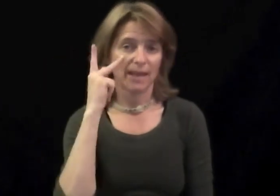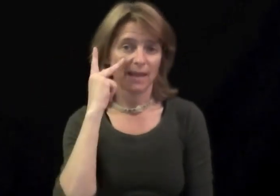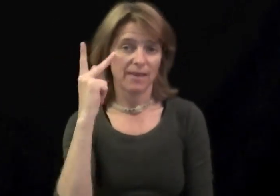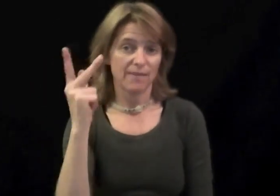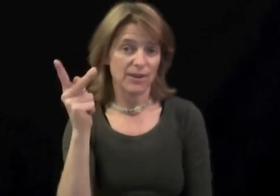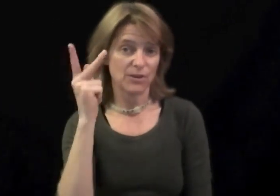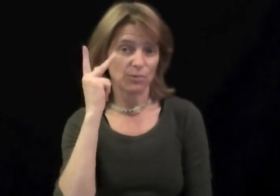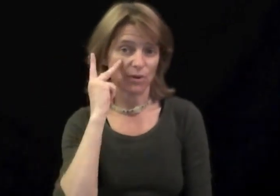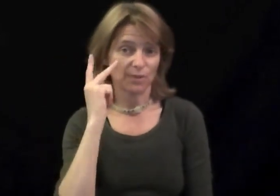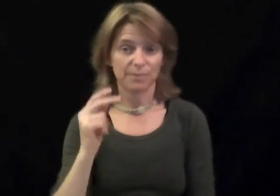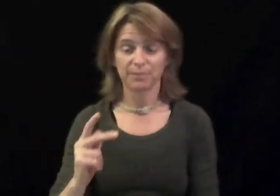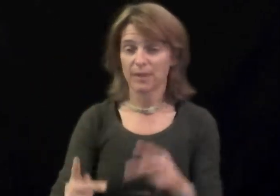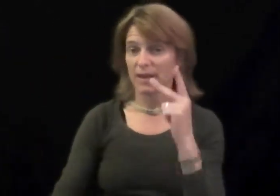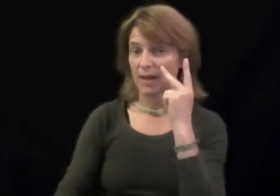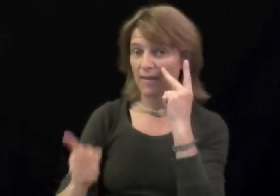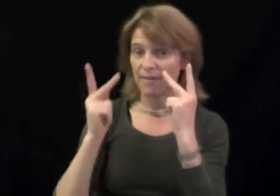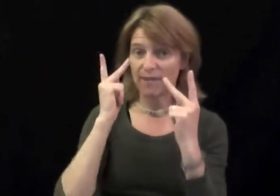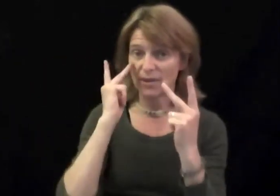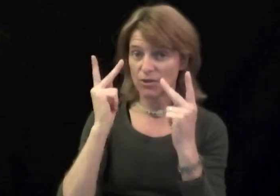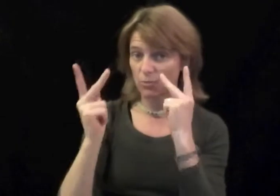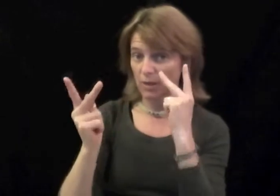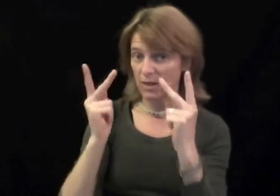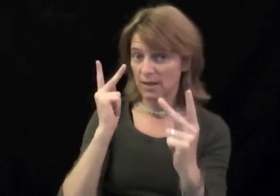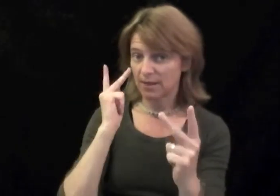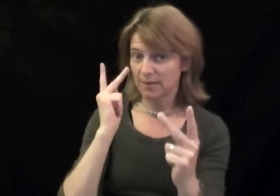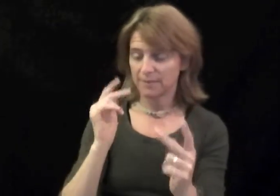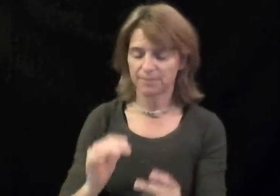Visual. Visual. Visual.